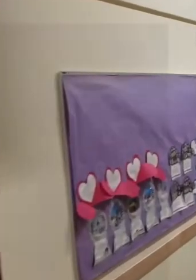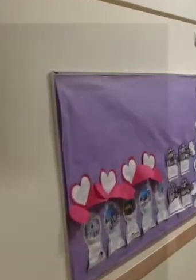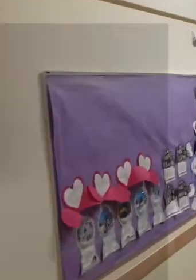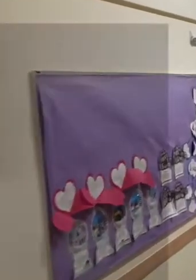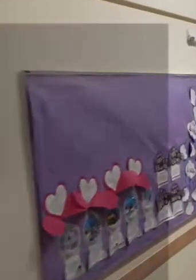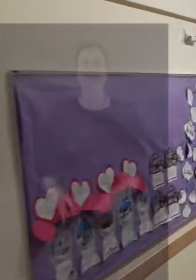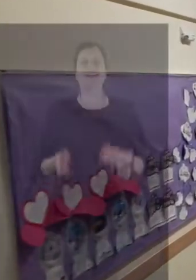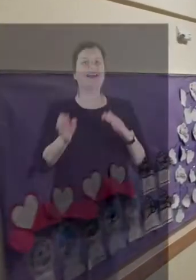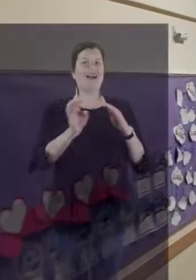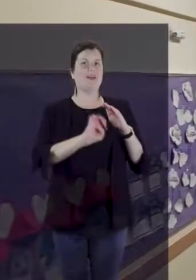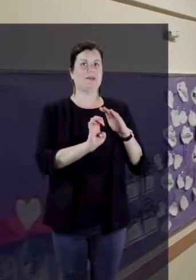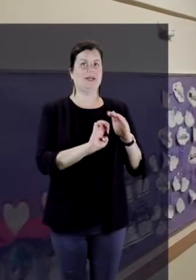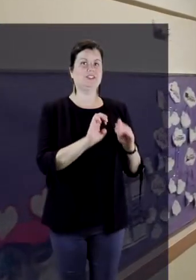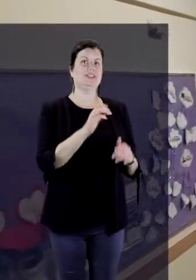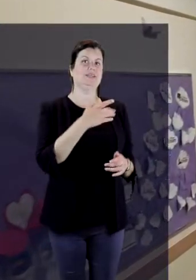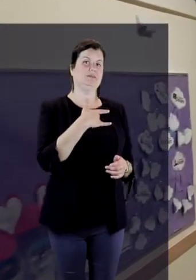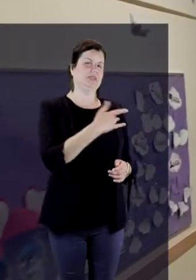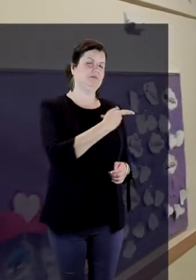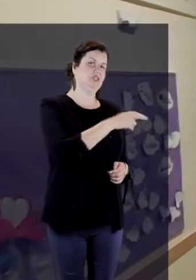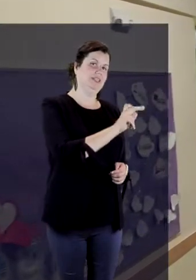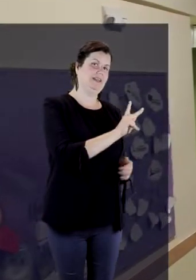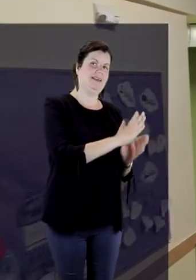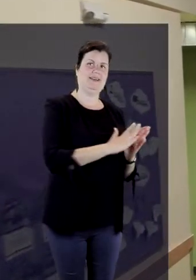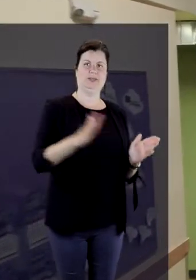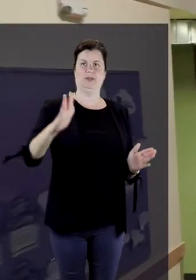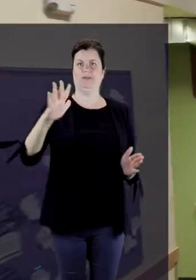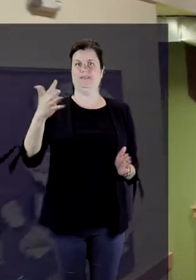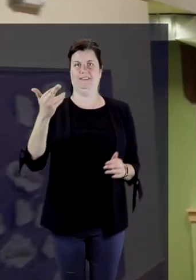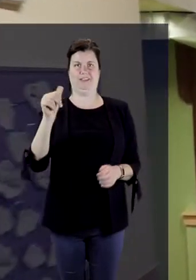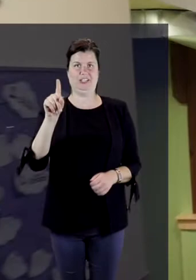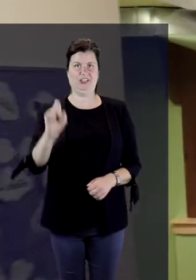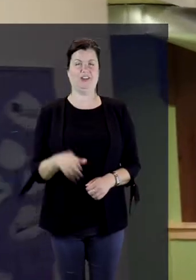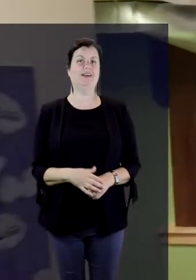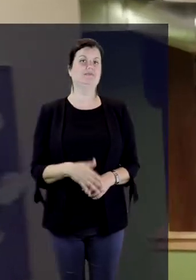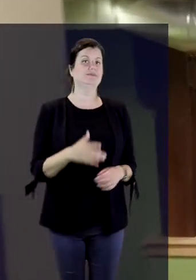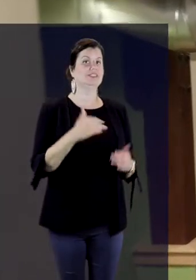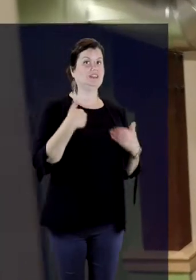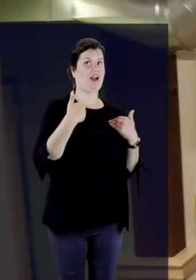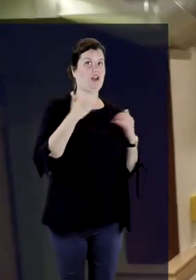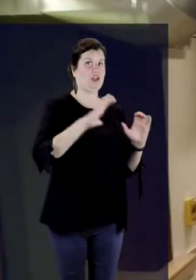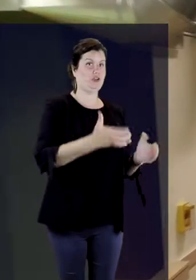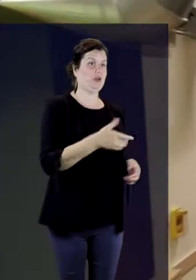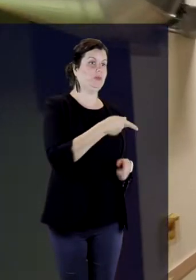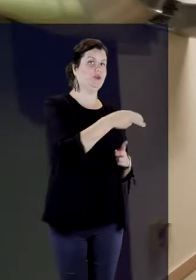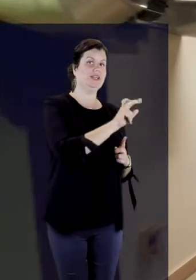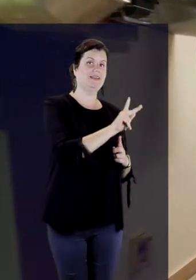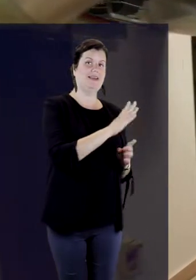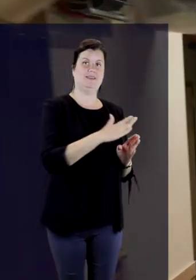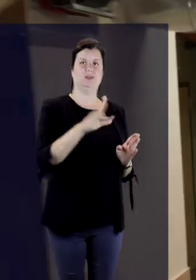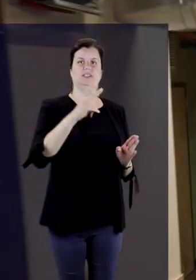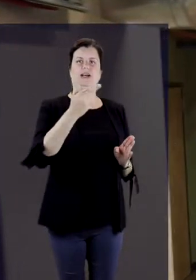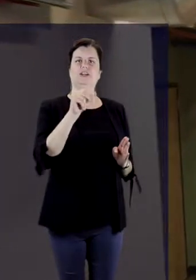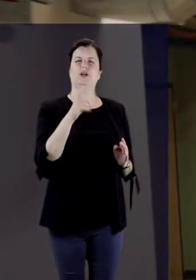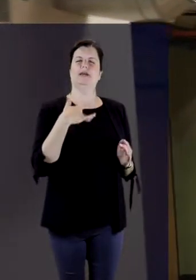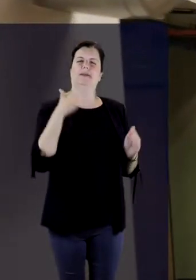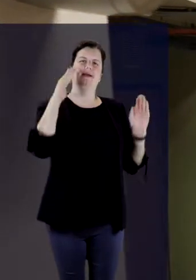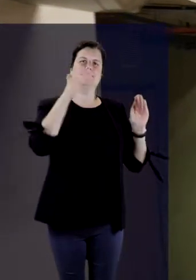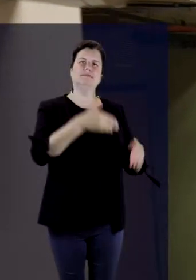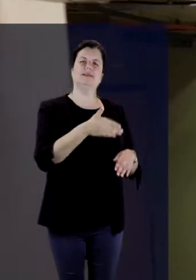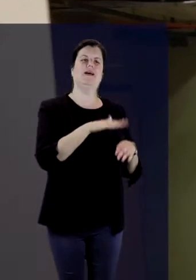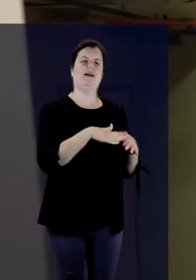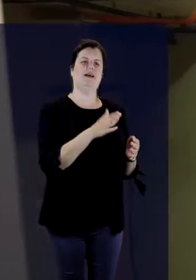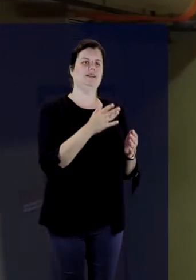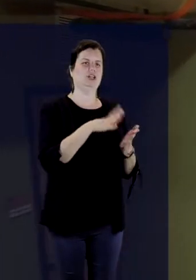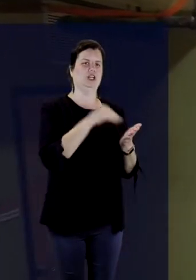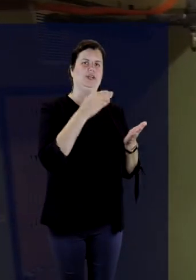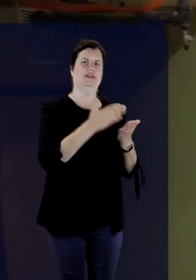Our elementary school houses pre-k all the way to fifth grade and we focus obviously on learning